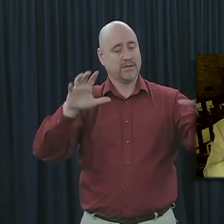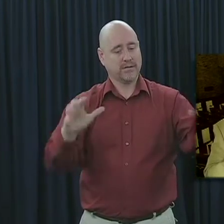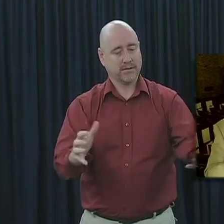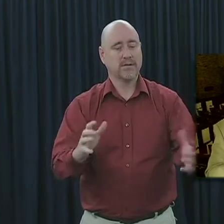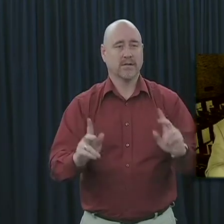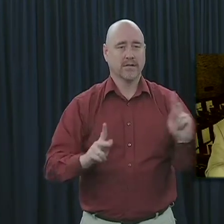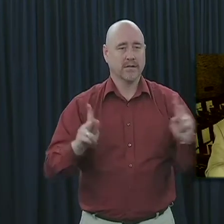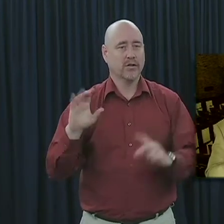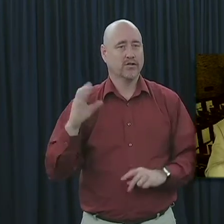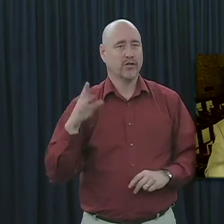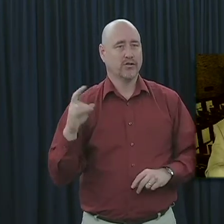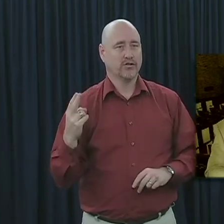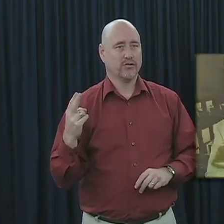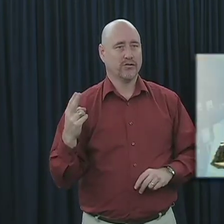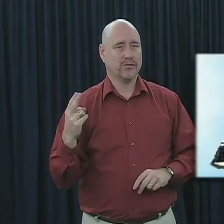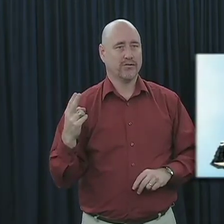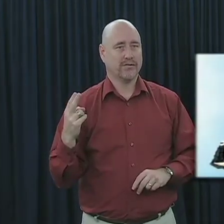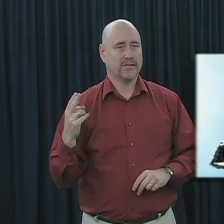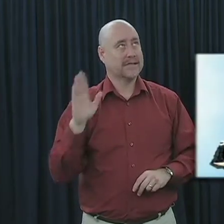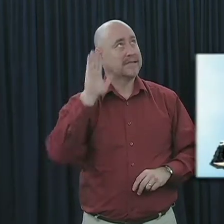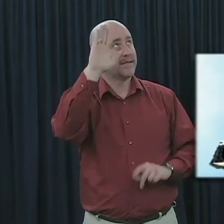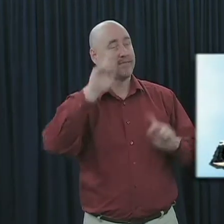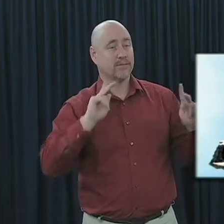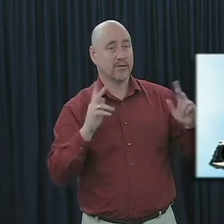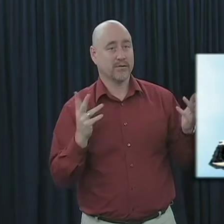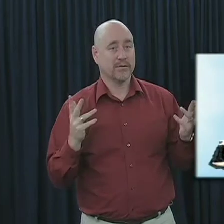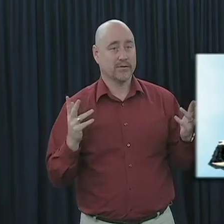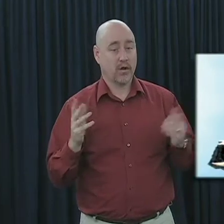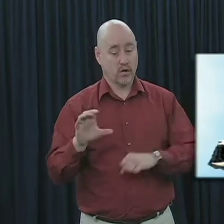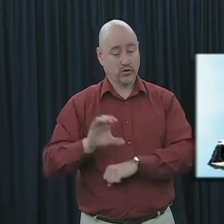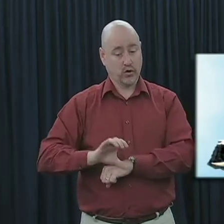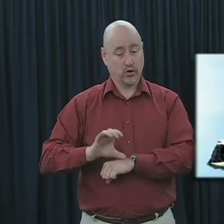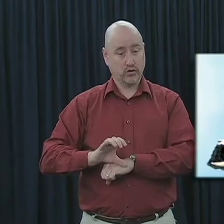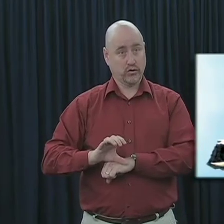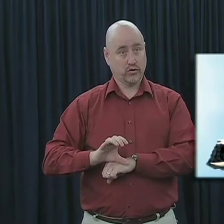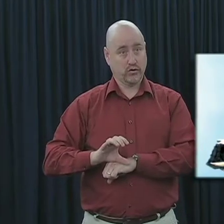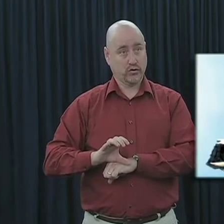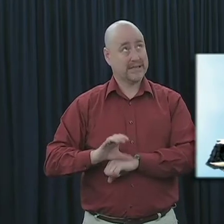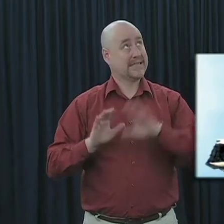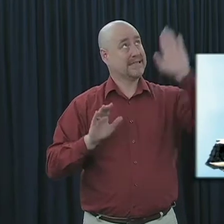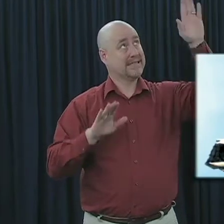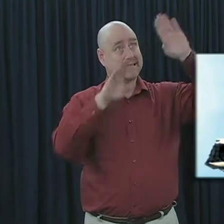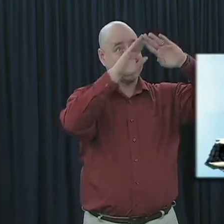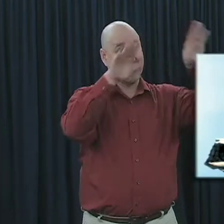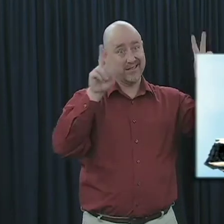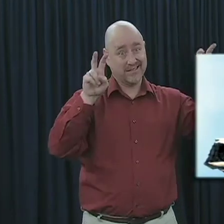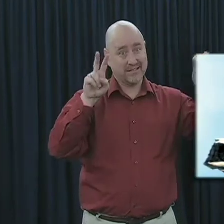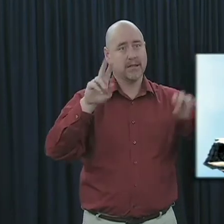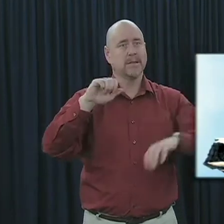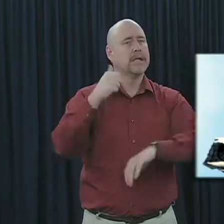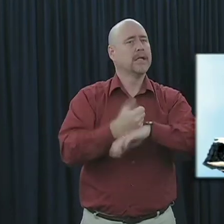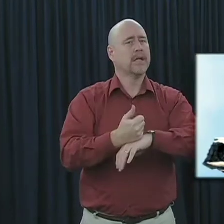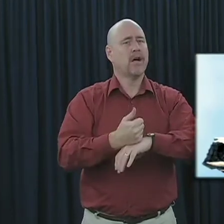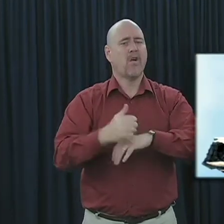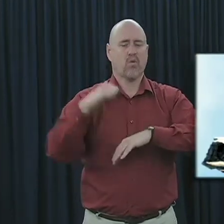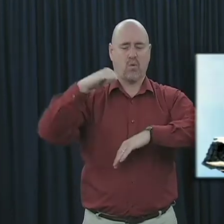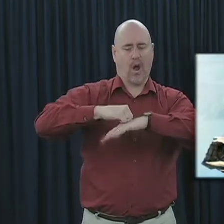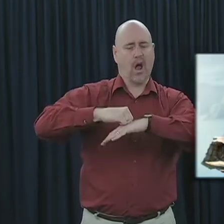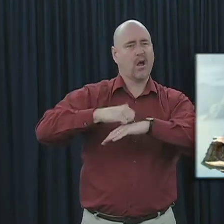is, the church, the people of God. The church, as God's house, was built upon the solid rock of the Lord's